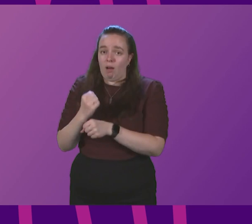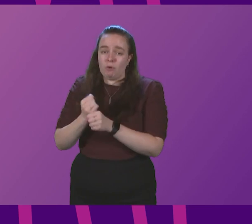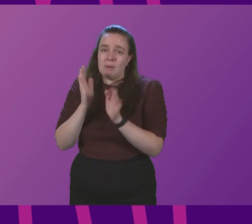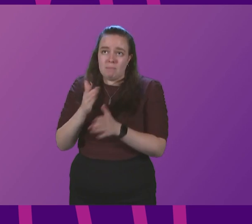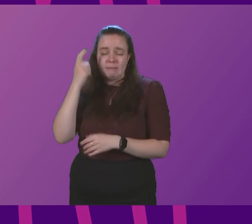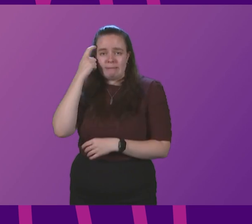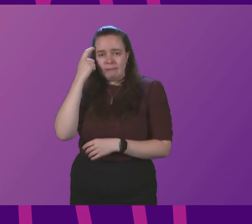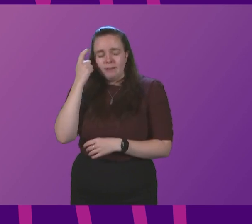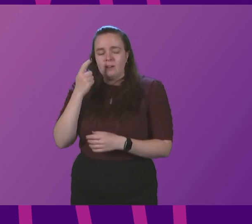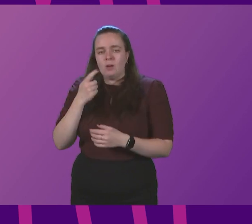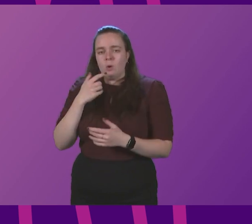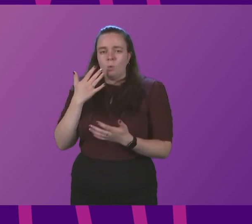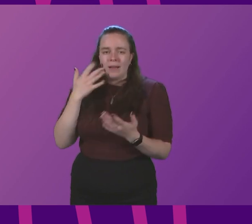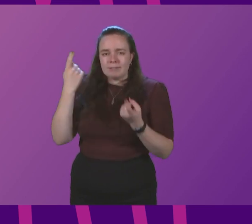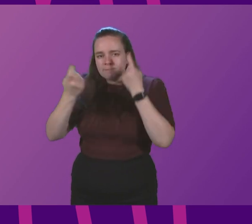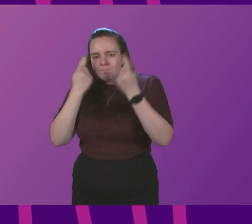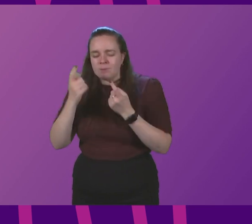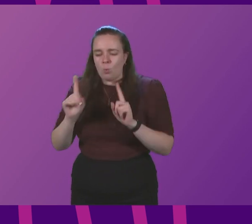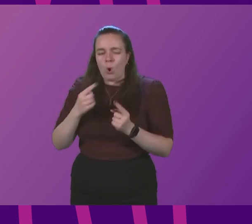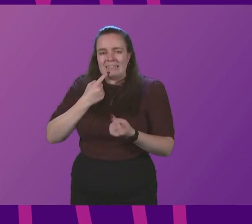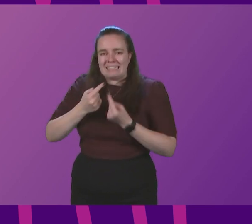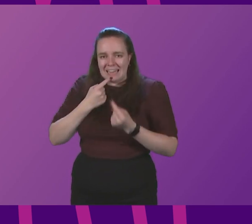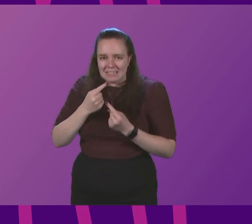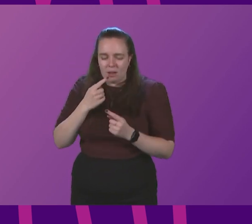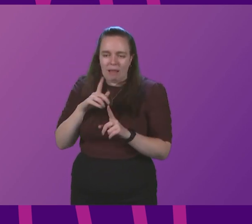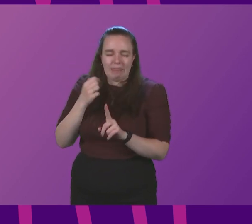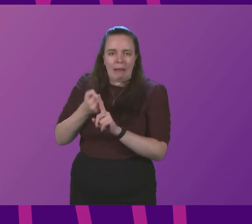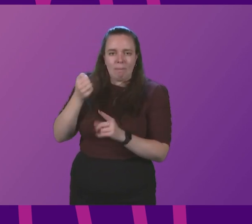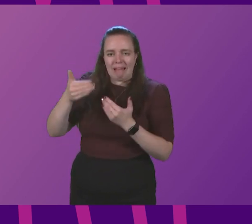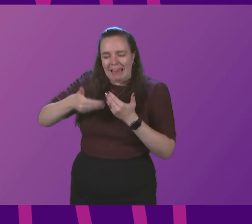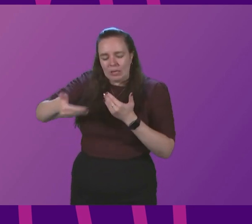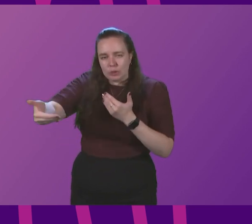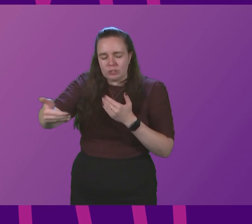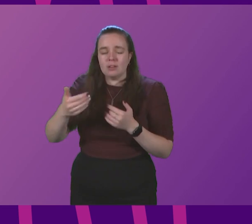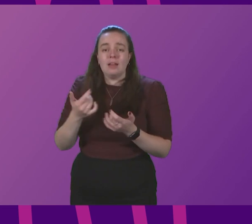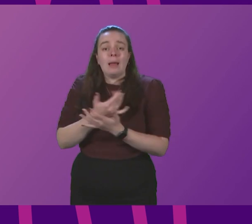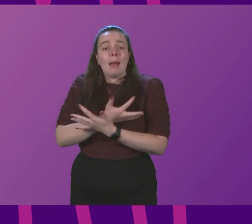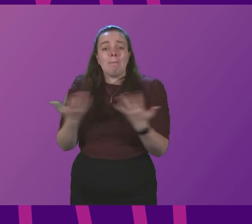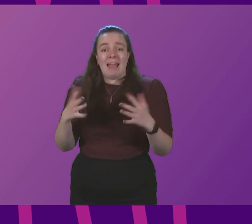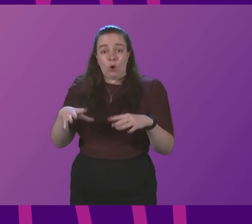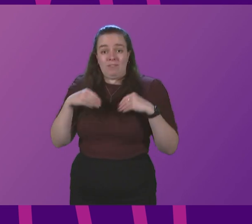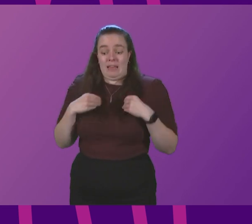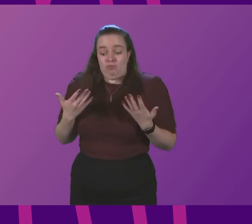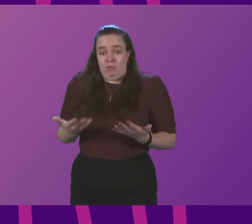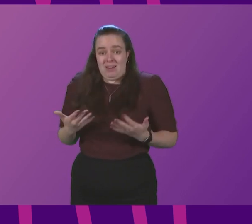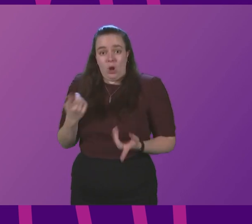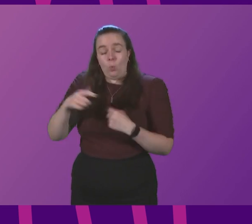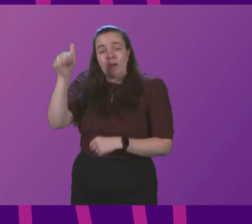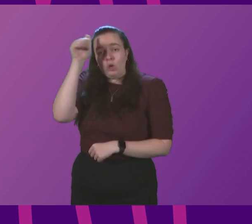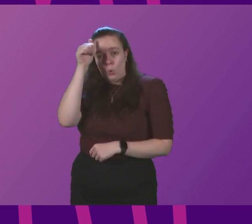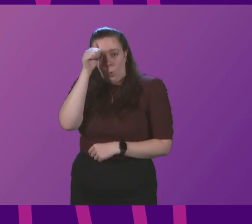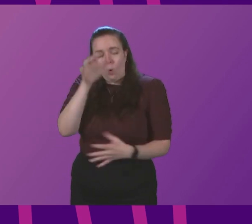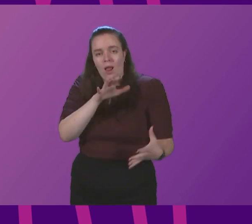mindful of as we consider the data and any implications of that in the days ahead. Many of the cases right now we know are